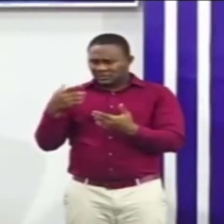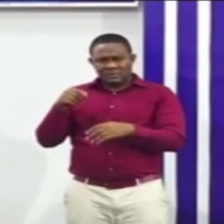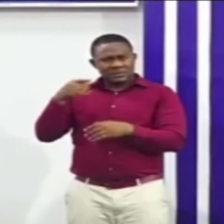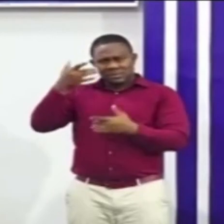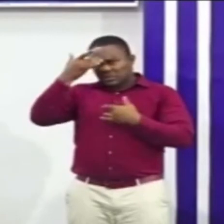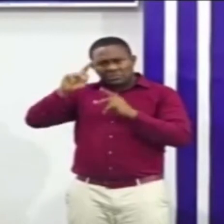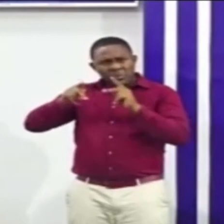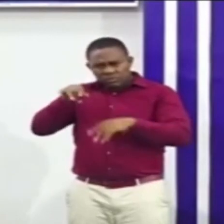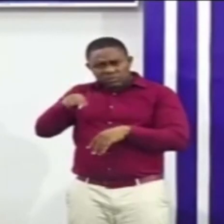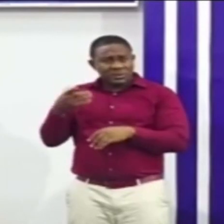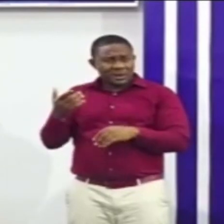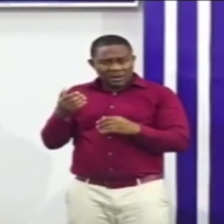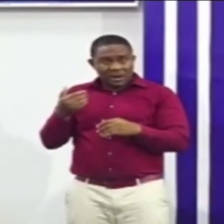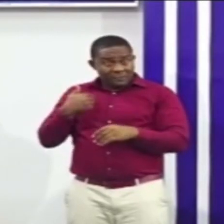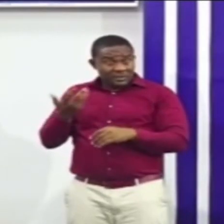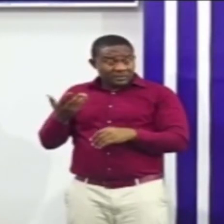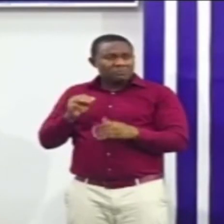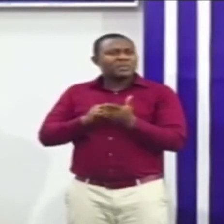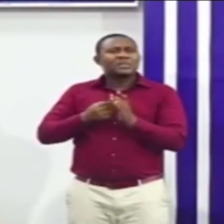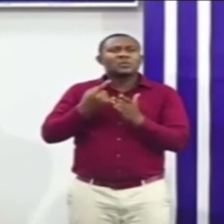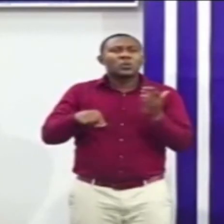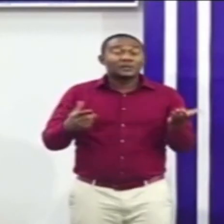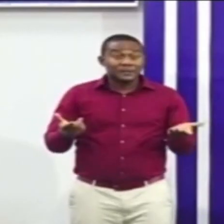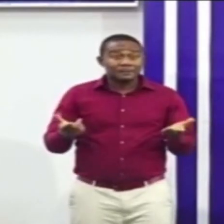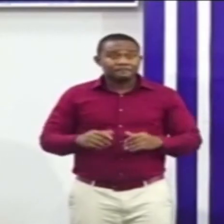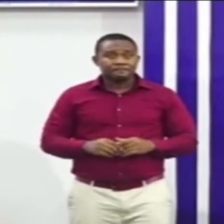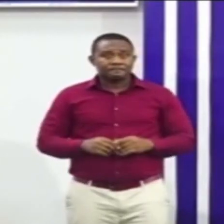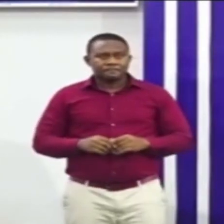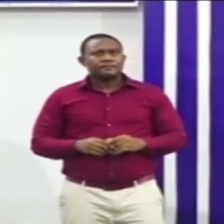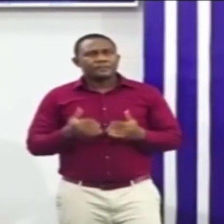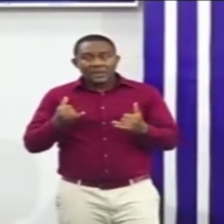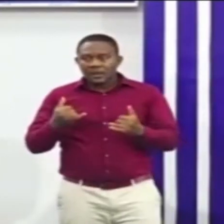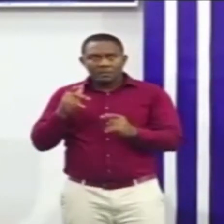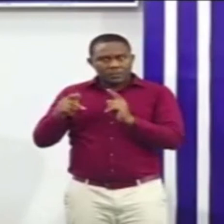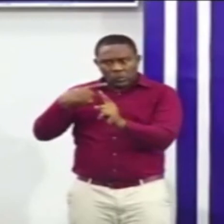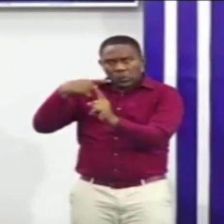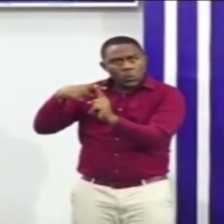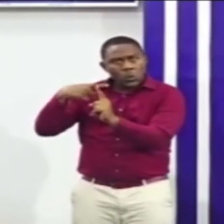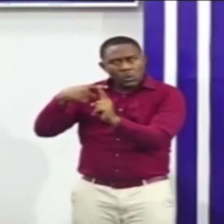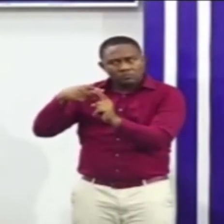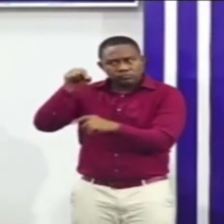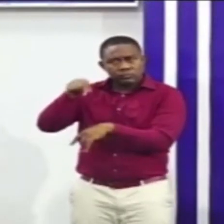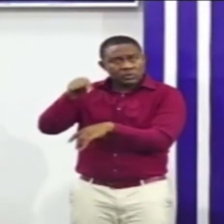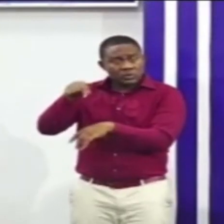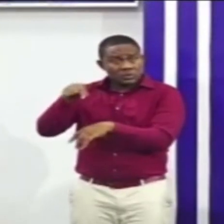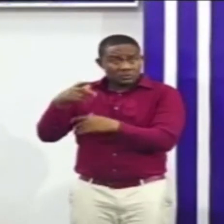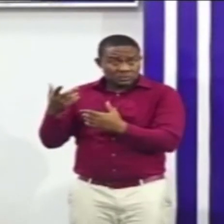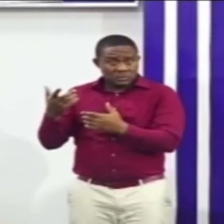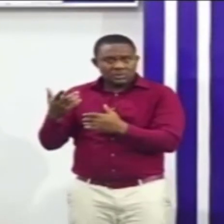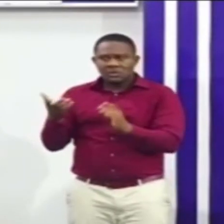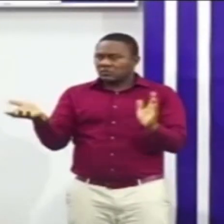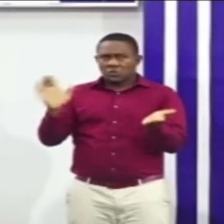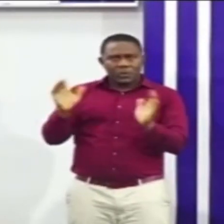It means that the number of people that we are currently following, that is excluded who are recovered